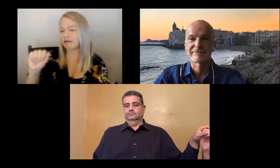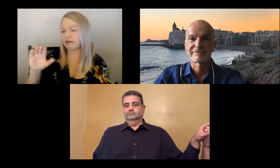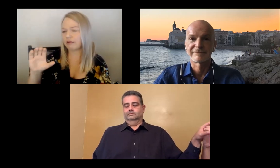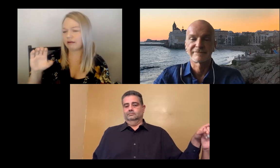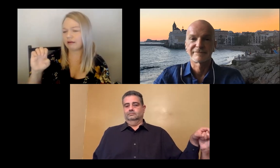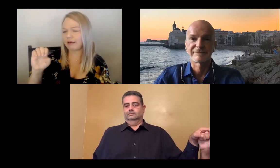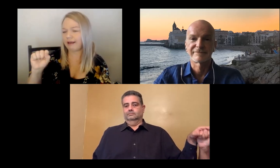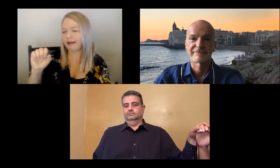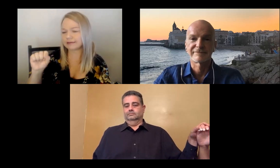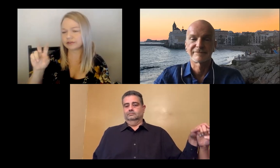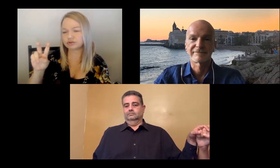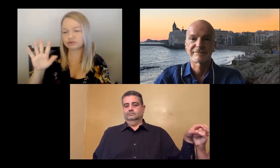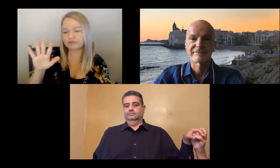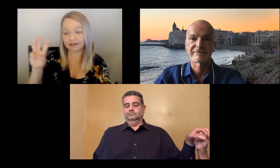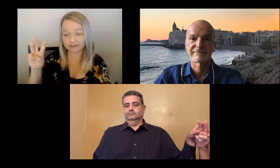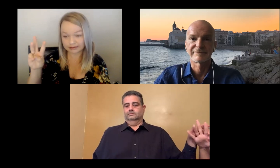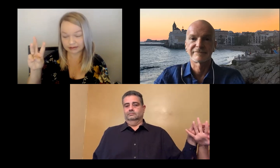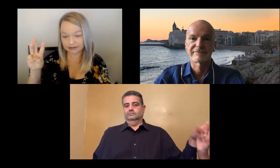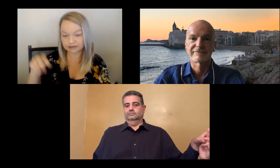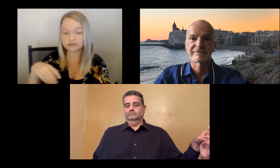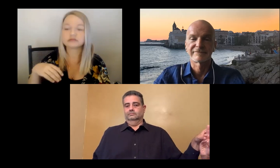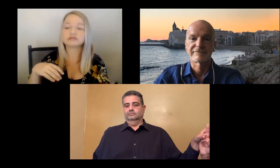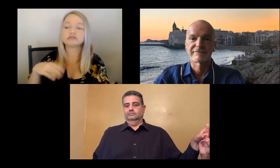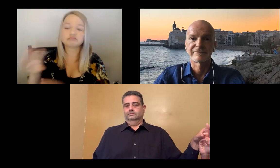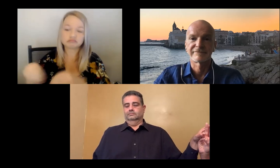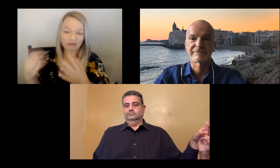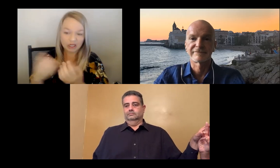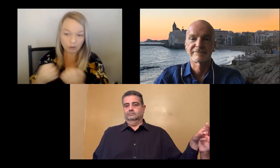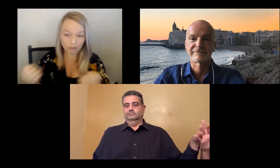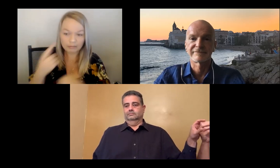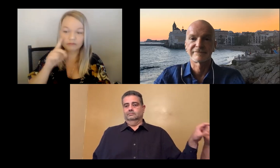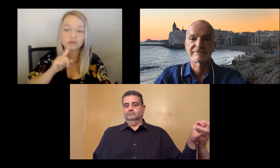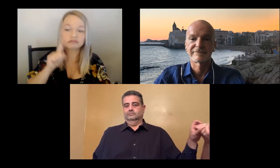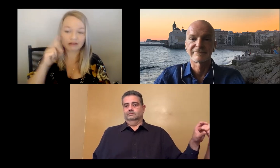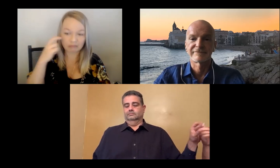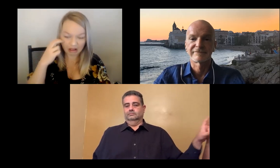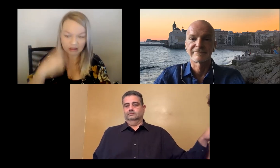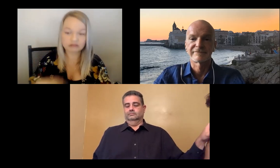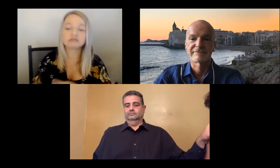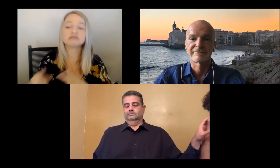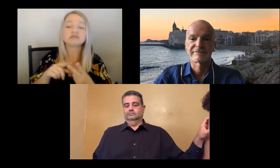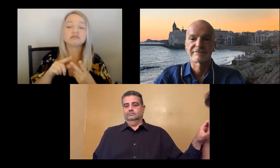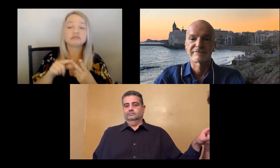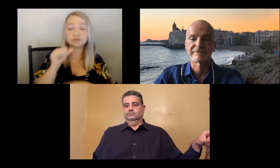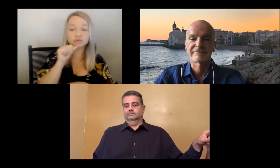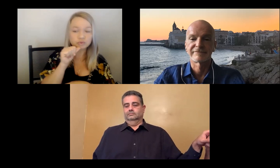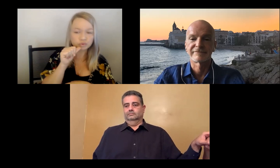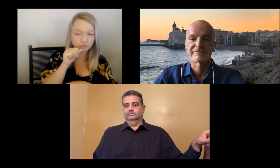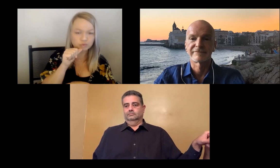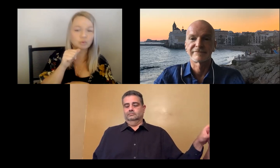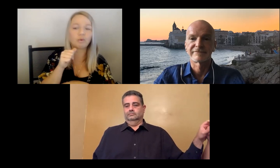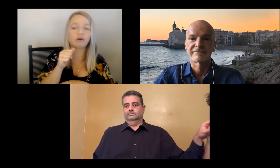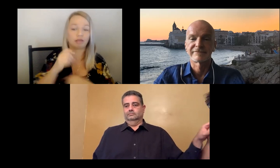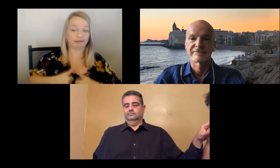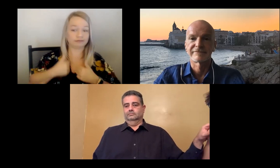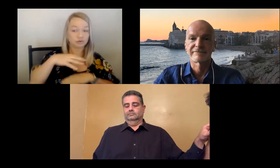Brian works with a company called Access 256. They provide equipment for people who are deafblind.